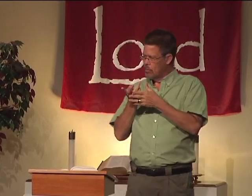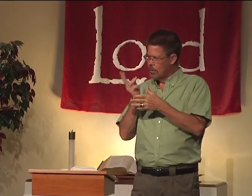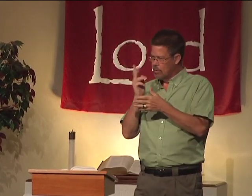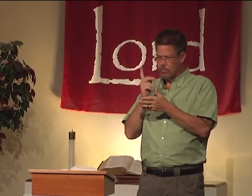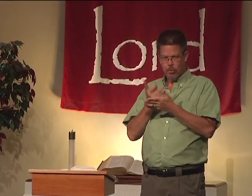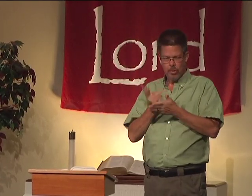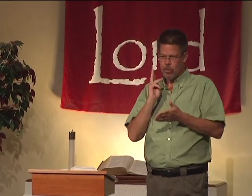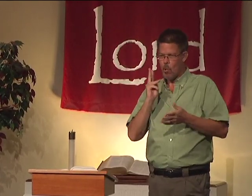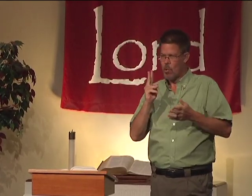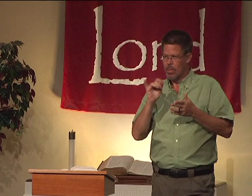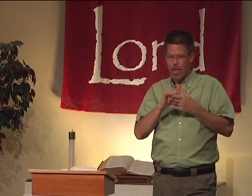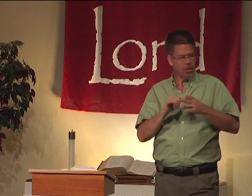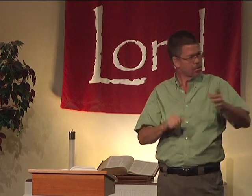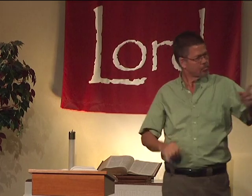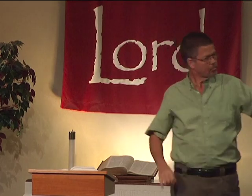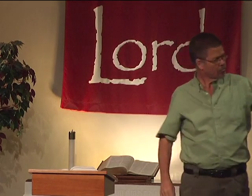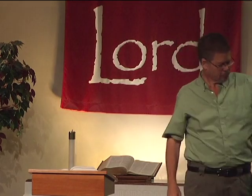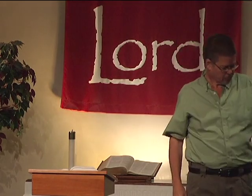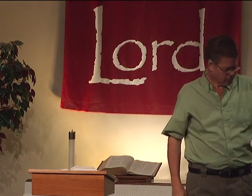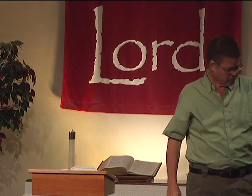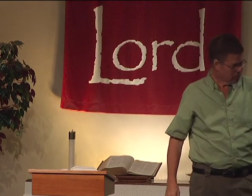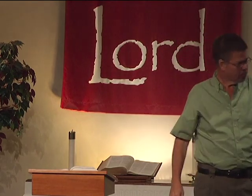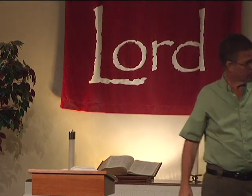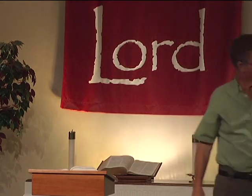And I did mention two weeks ago, I believe, this part.